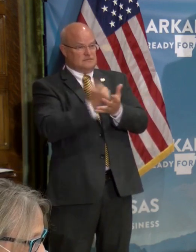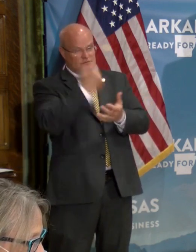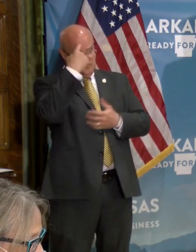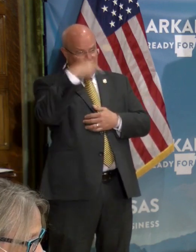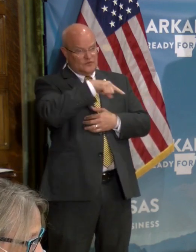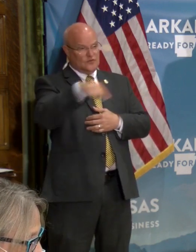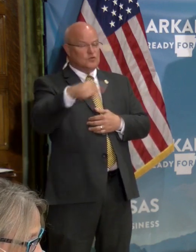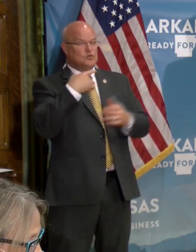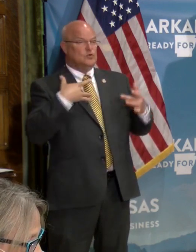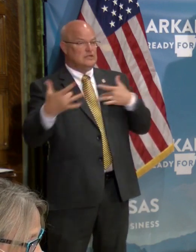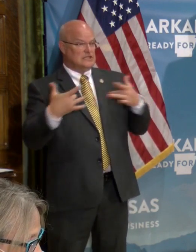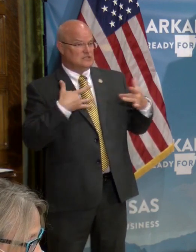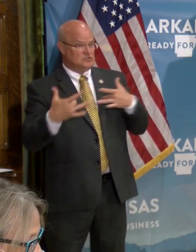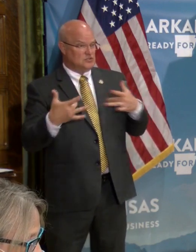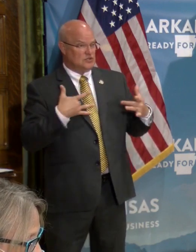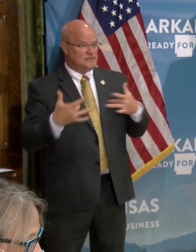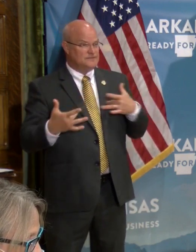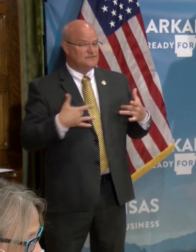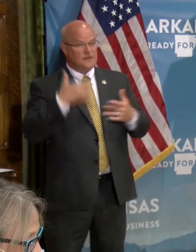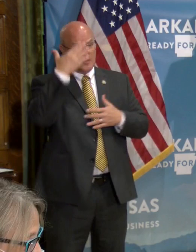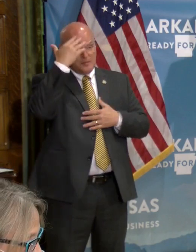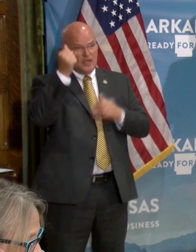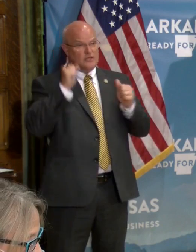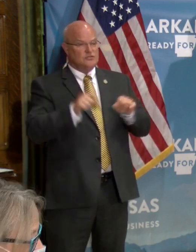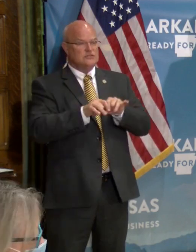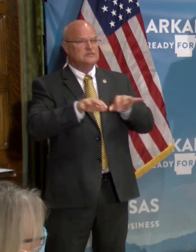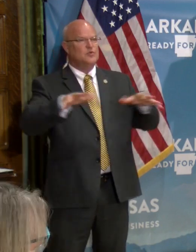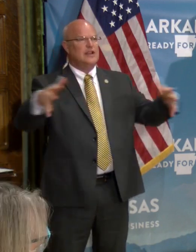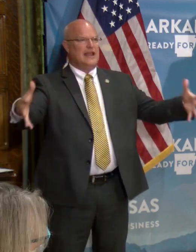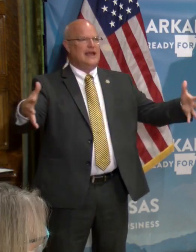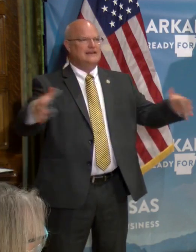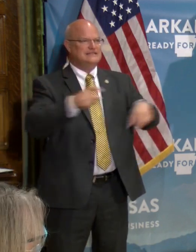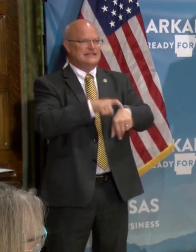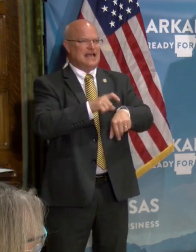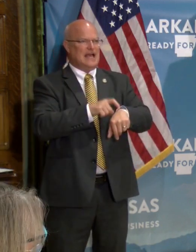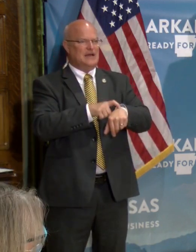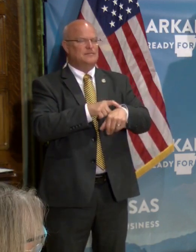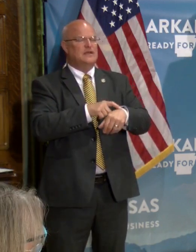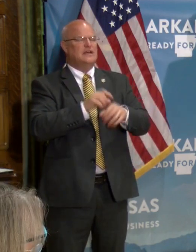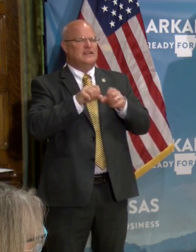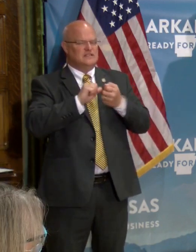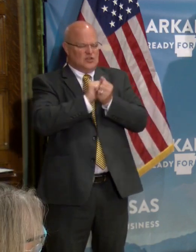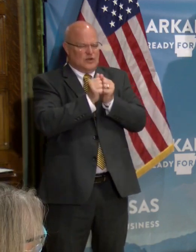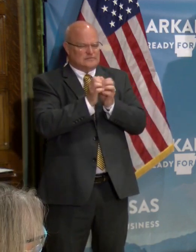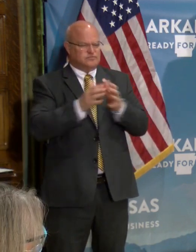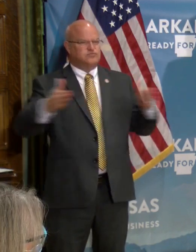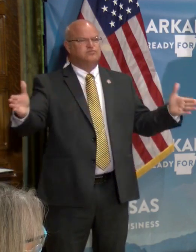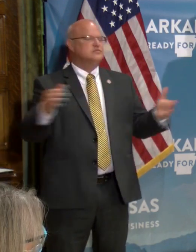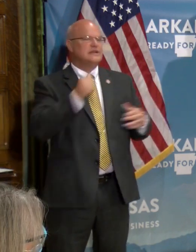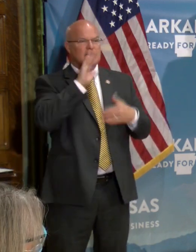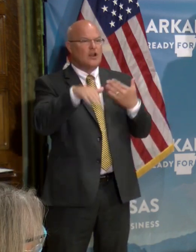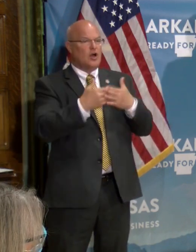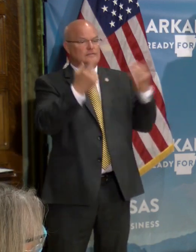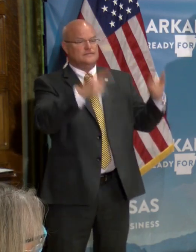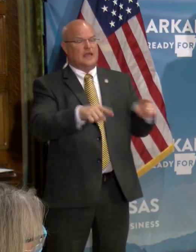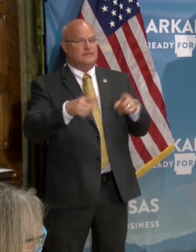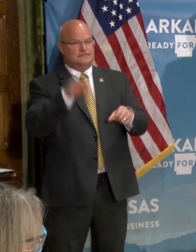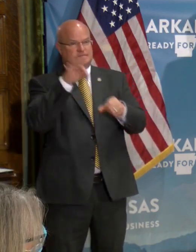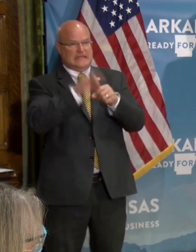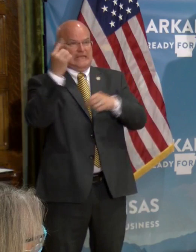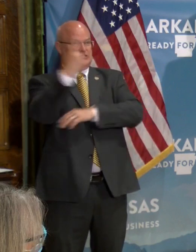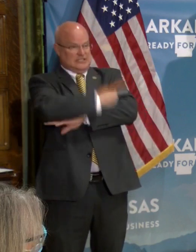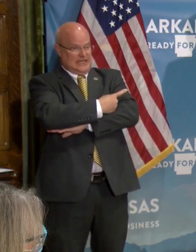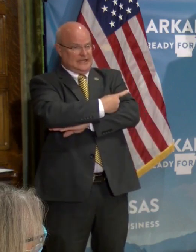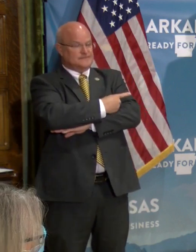for those who are concerned, uh, because you can spread it out, you can reduce the crowds, and it's not, not all happening on election